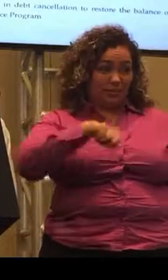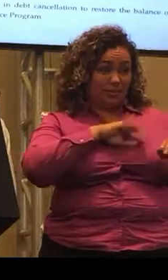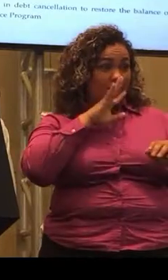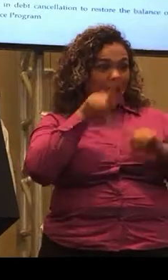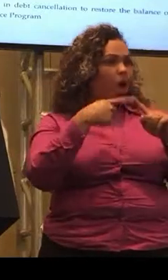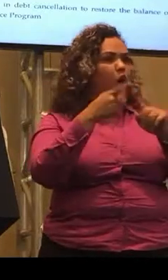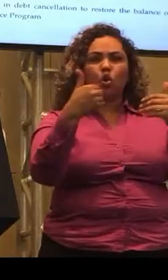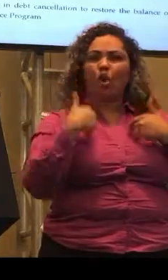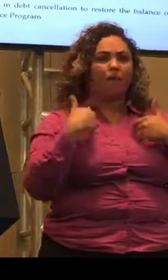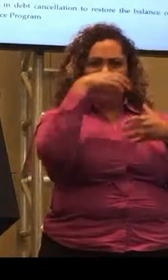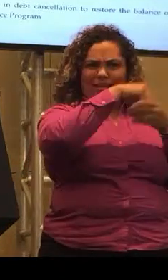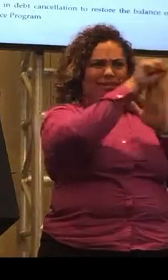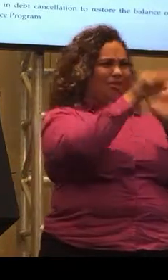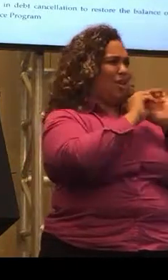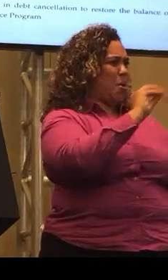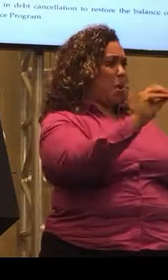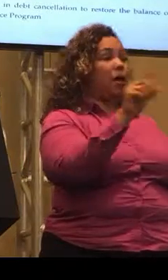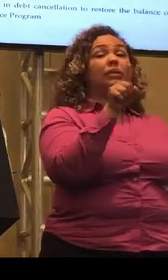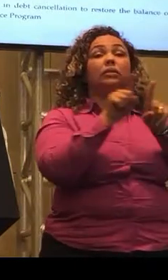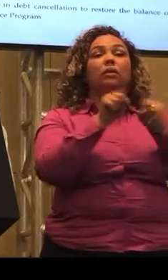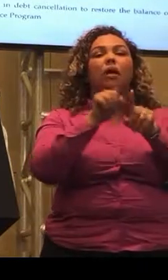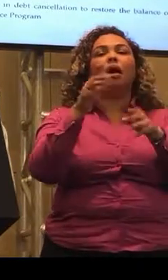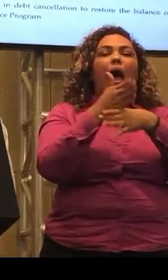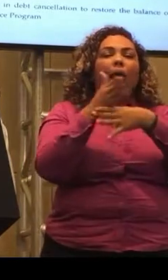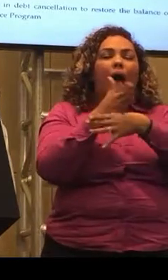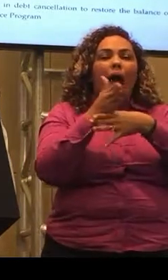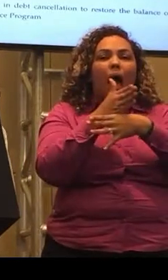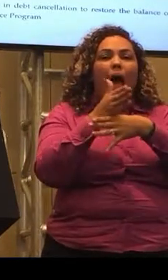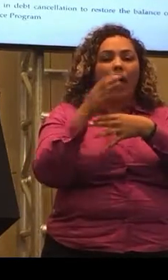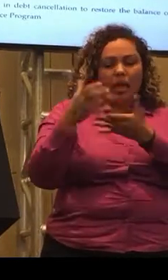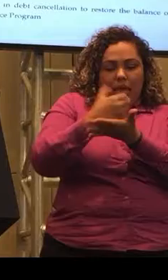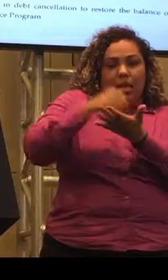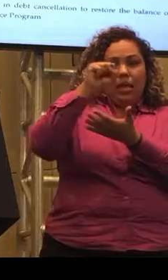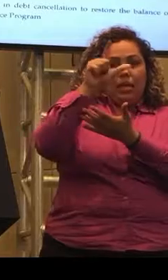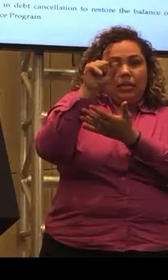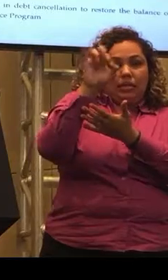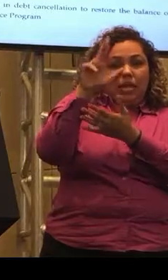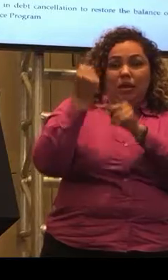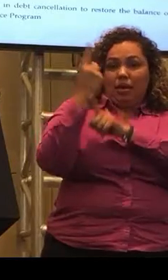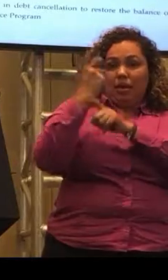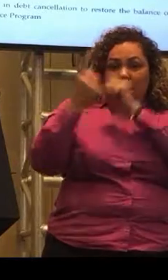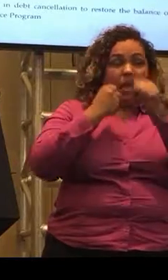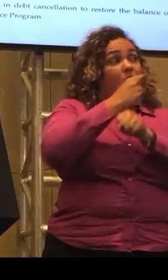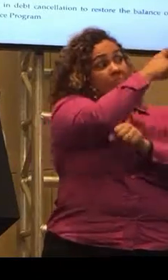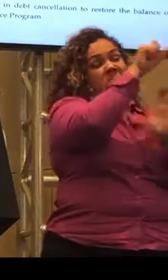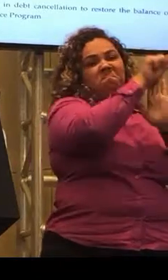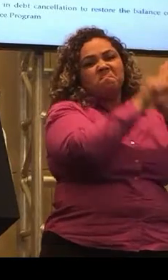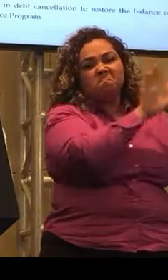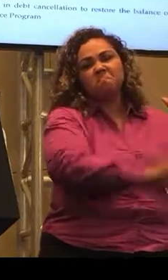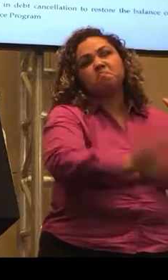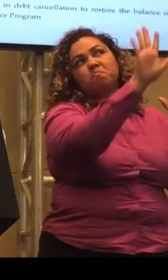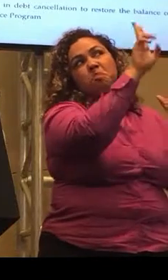You don't even have that in the states. Same thing with the average salary a year. In the states, will round